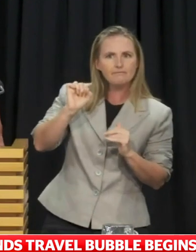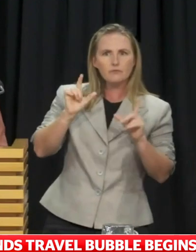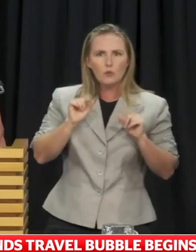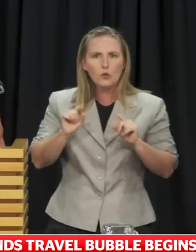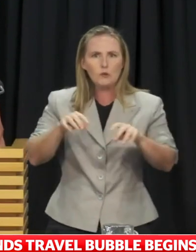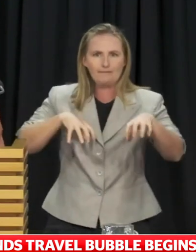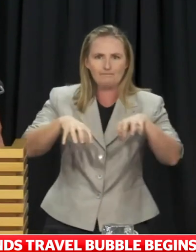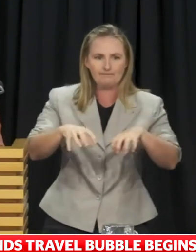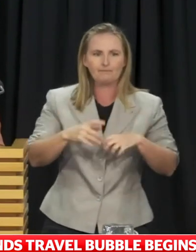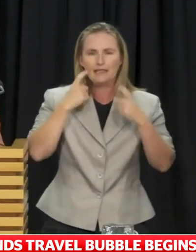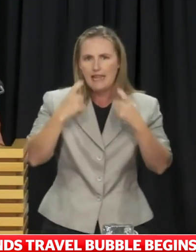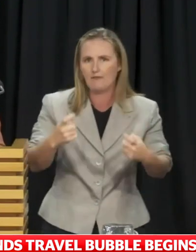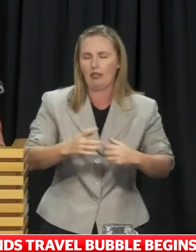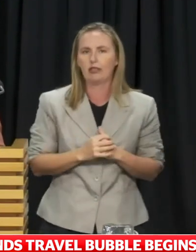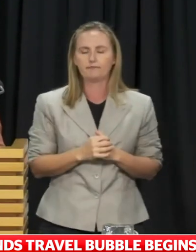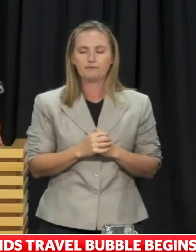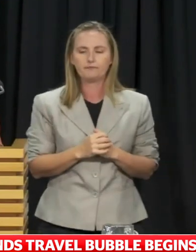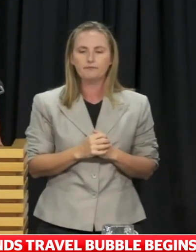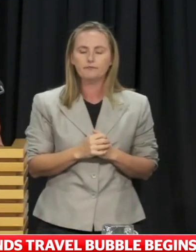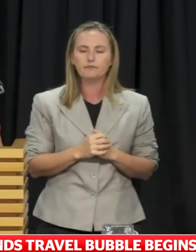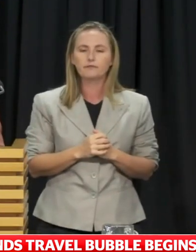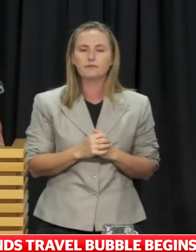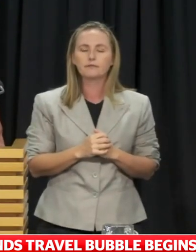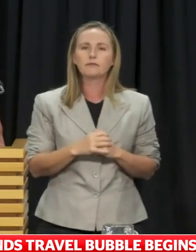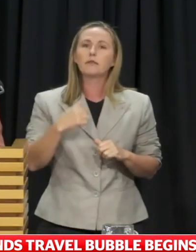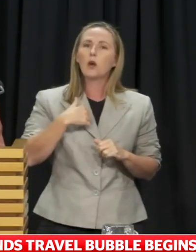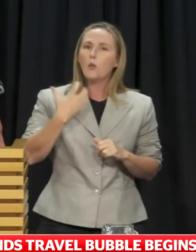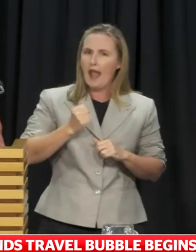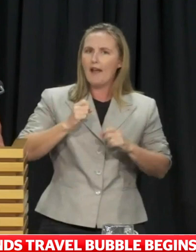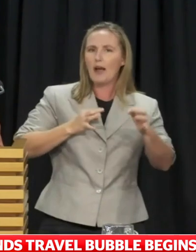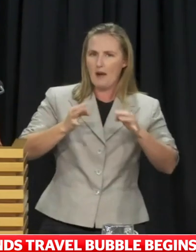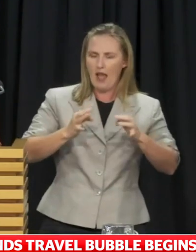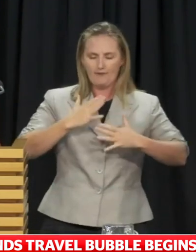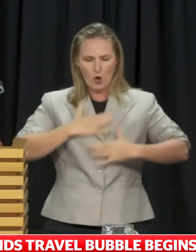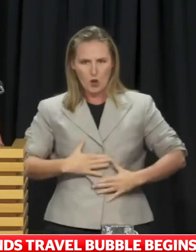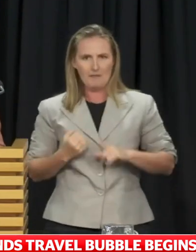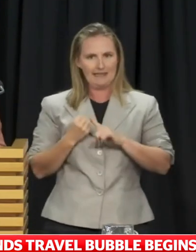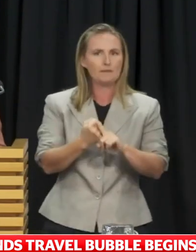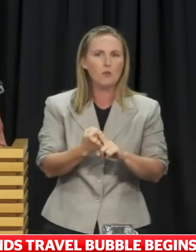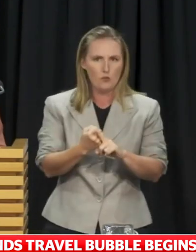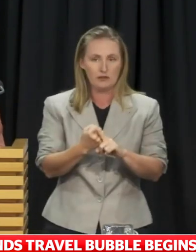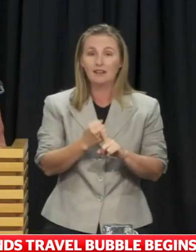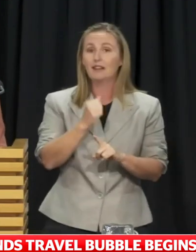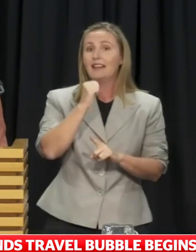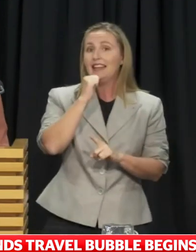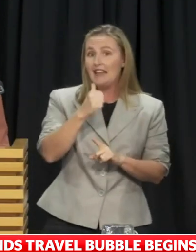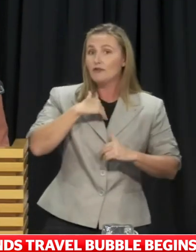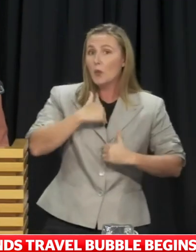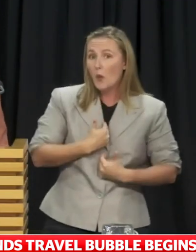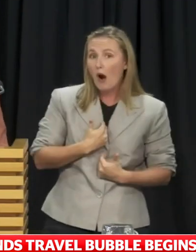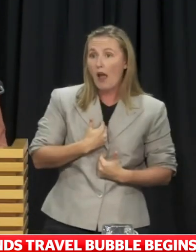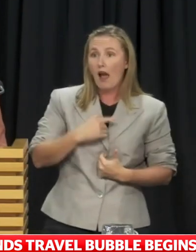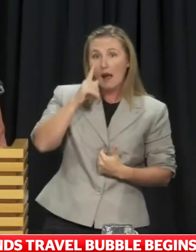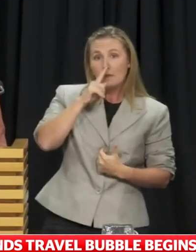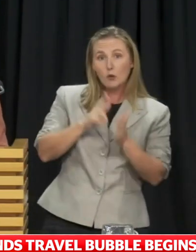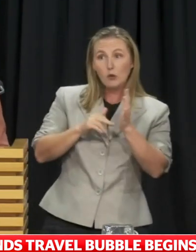outlined in the second of the criteria listed above, we put in place plans for humanitarian support, and if required, the return of travellers